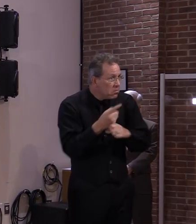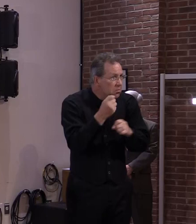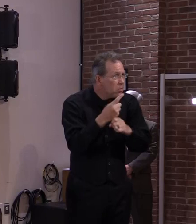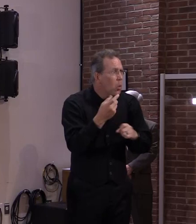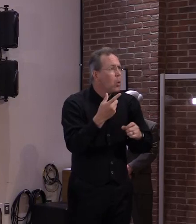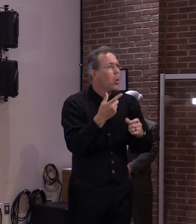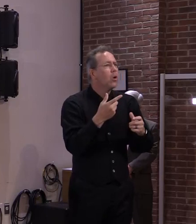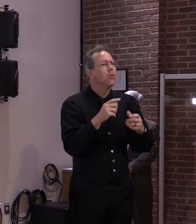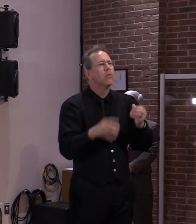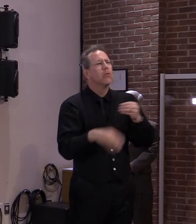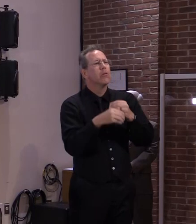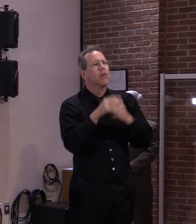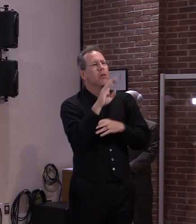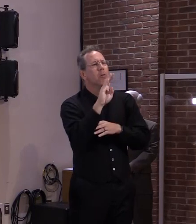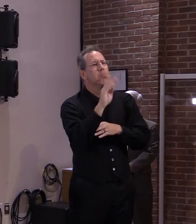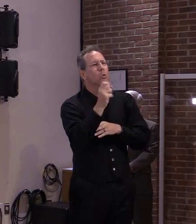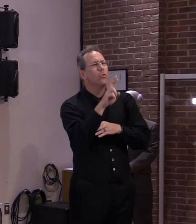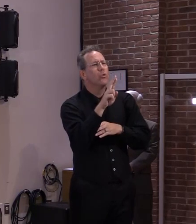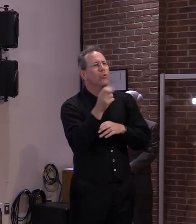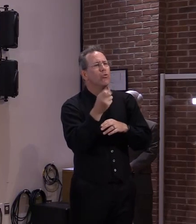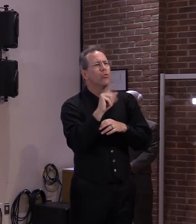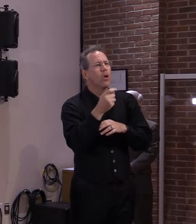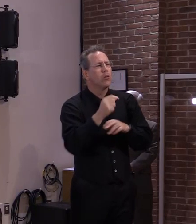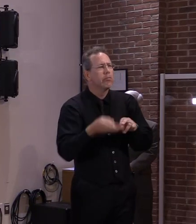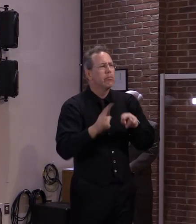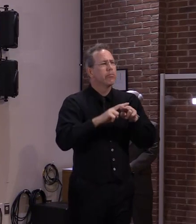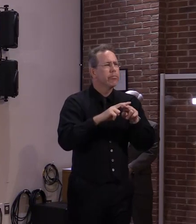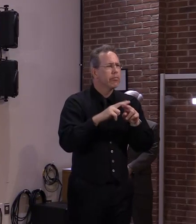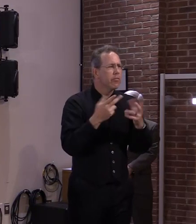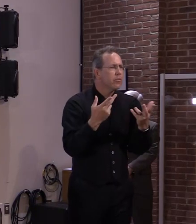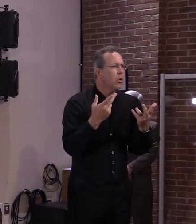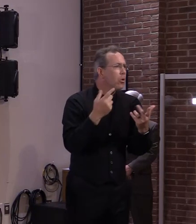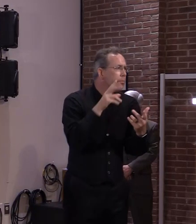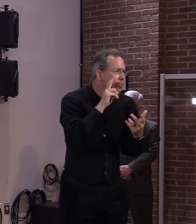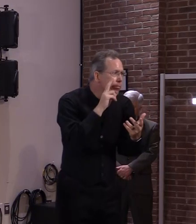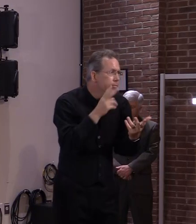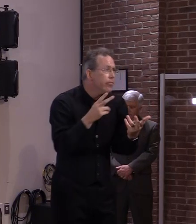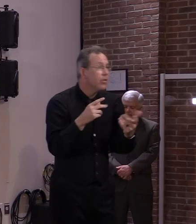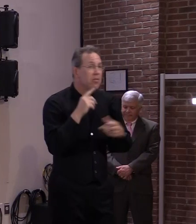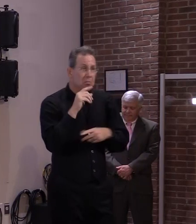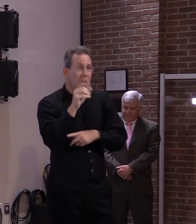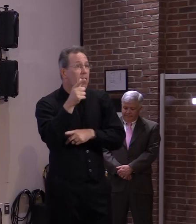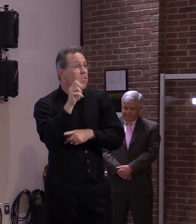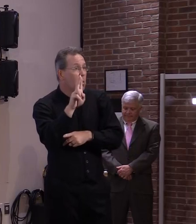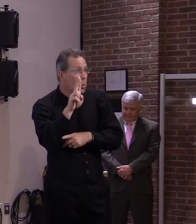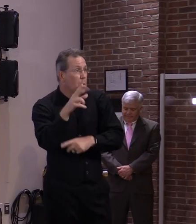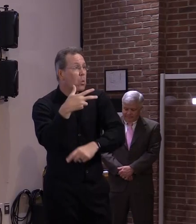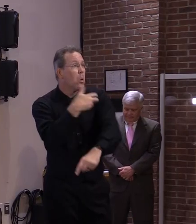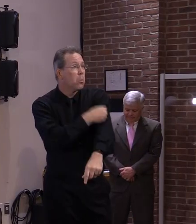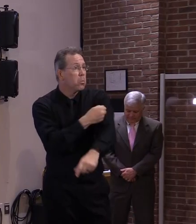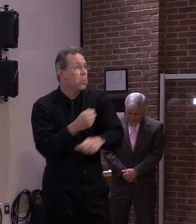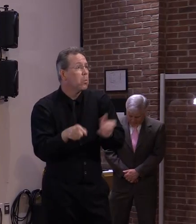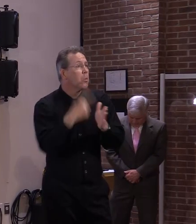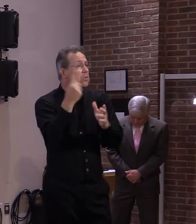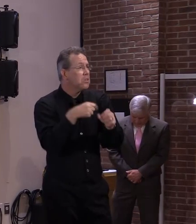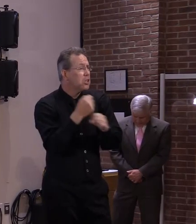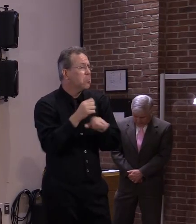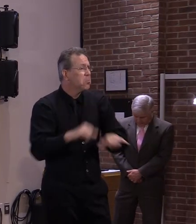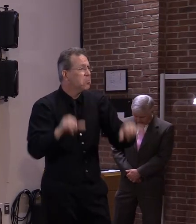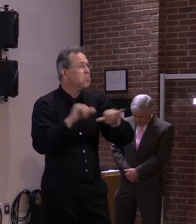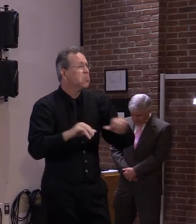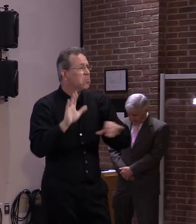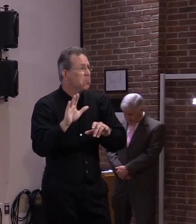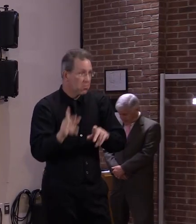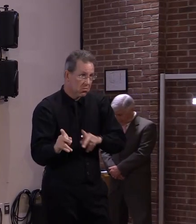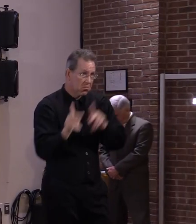committing to a one year booster yet, but it's been foreshadowed for a long time. But it could go longer than